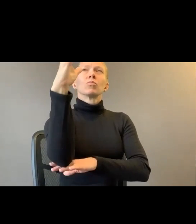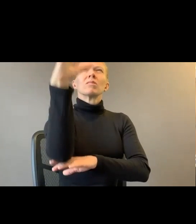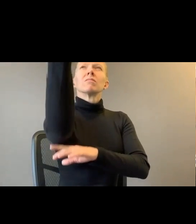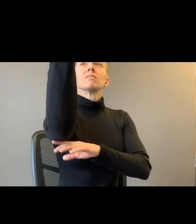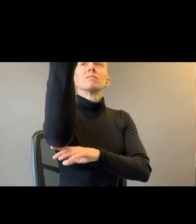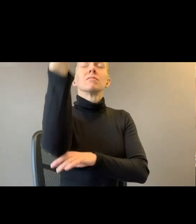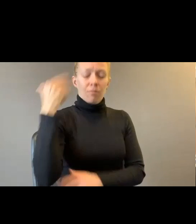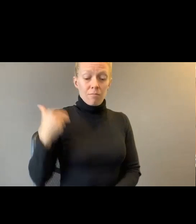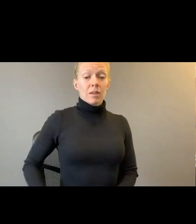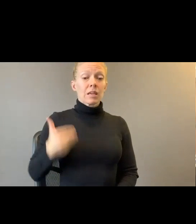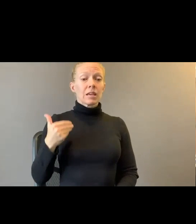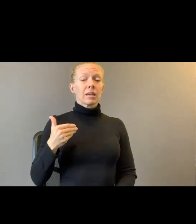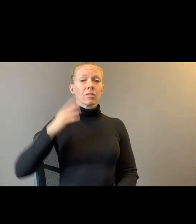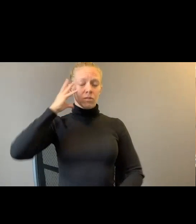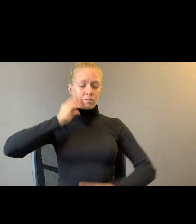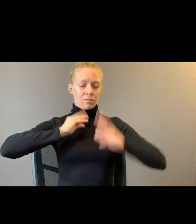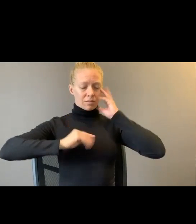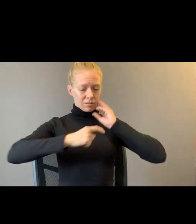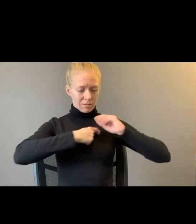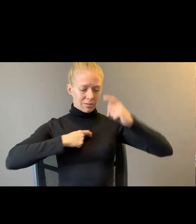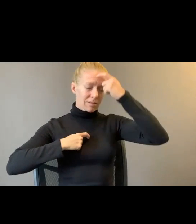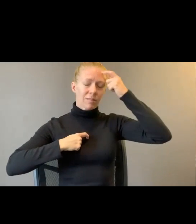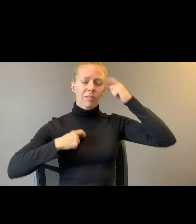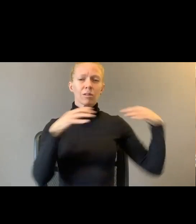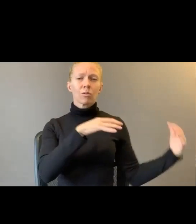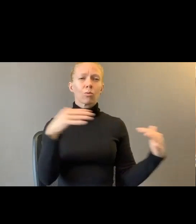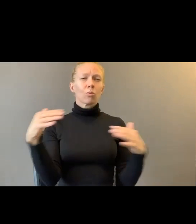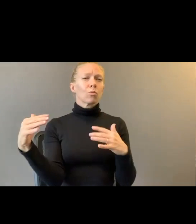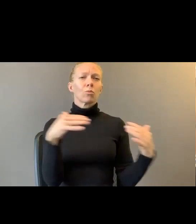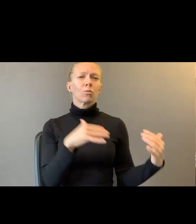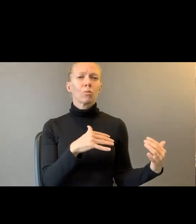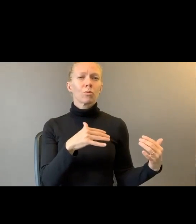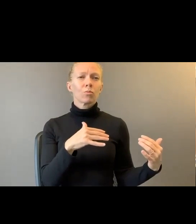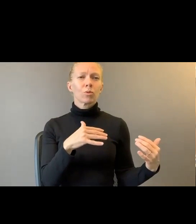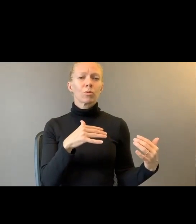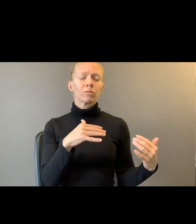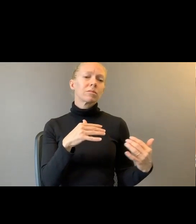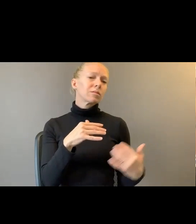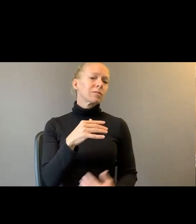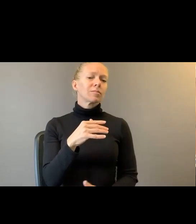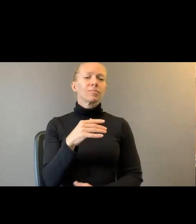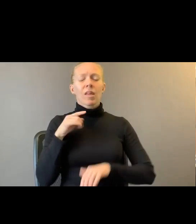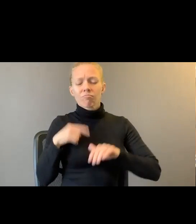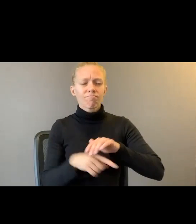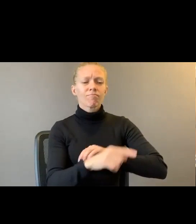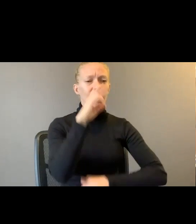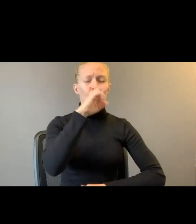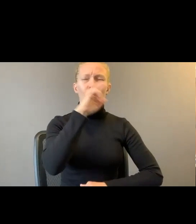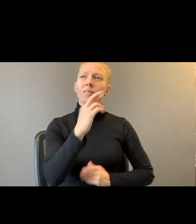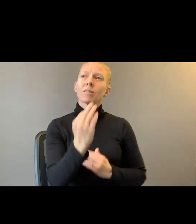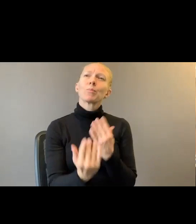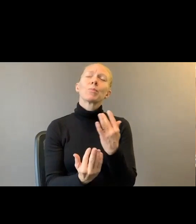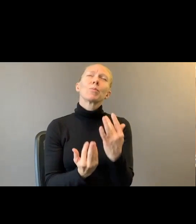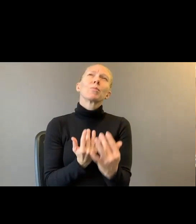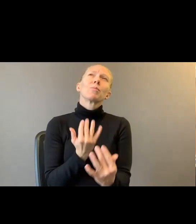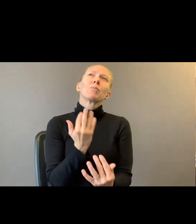I thrive. Gutter rat. The burning quiet of stars. Who